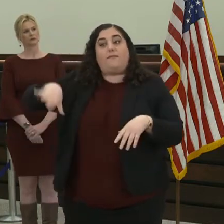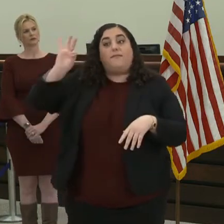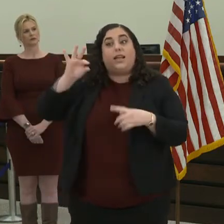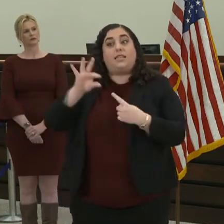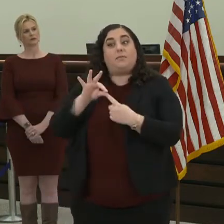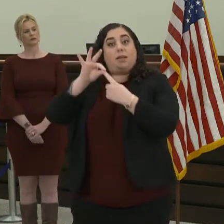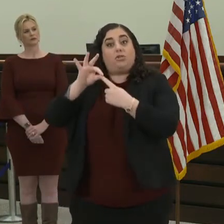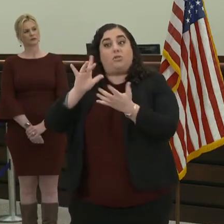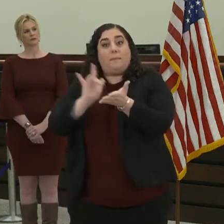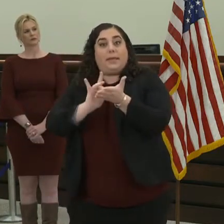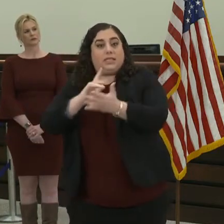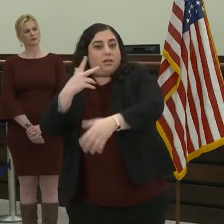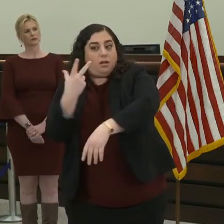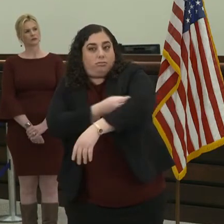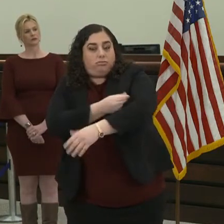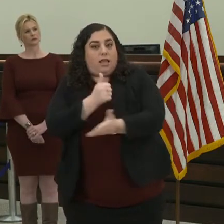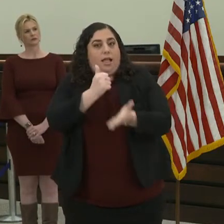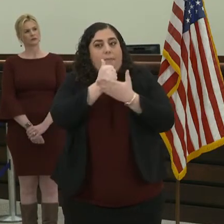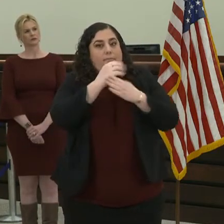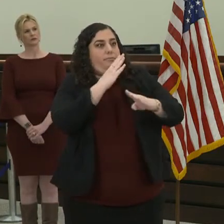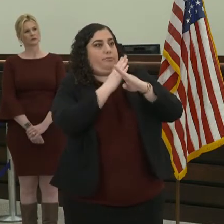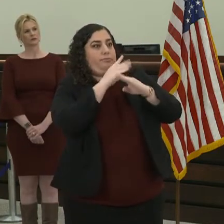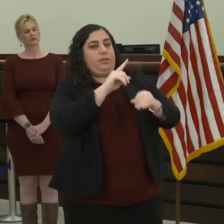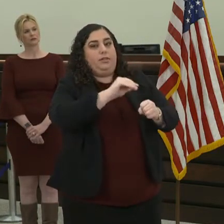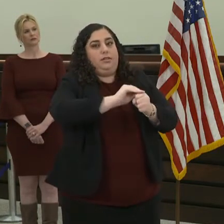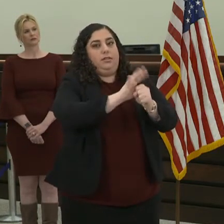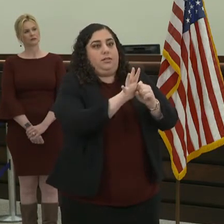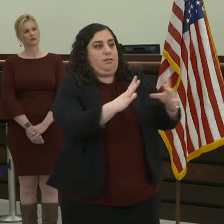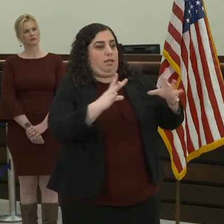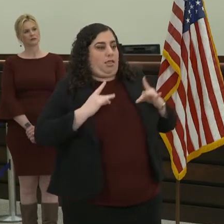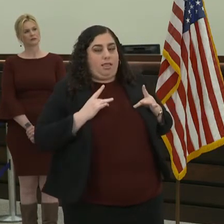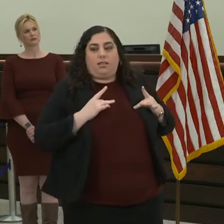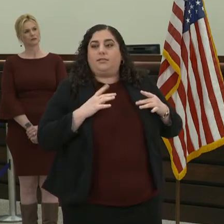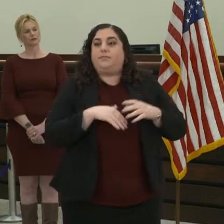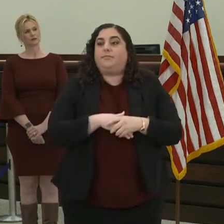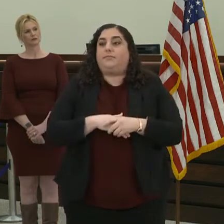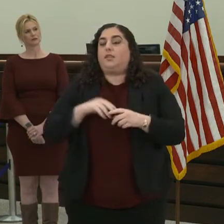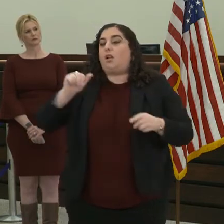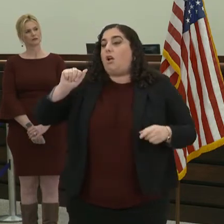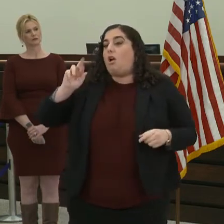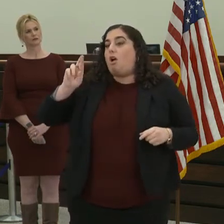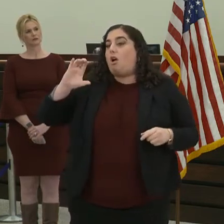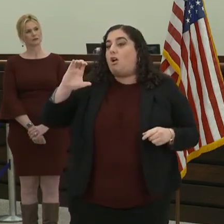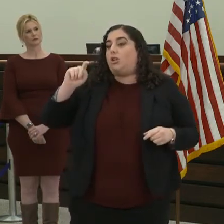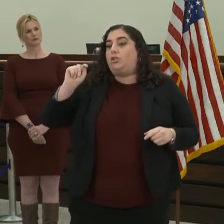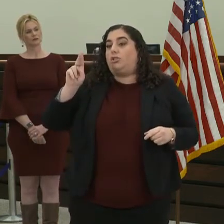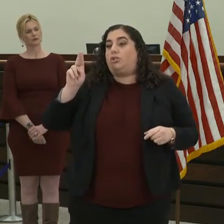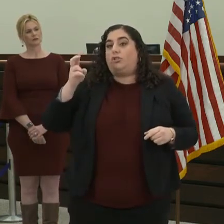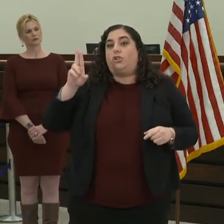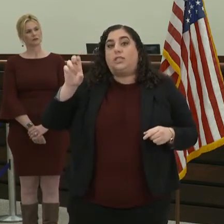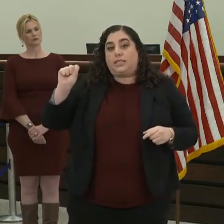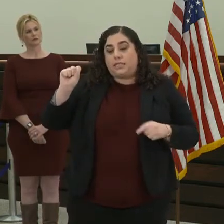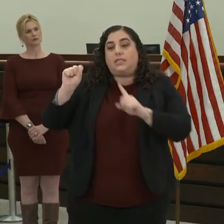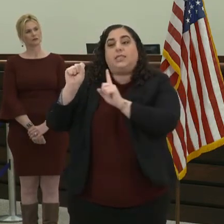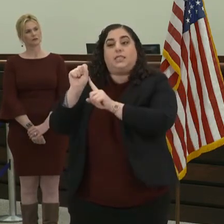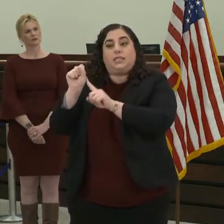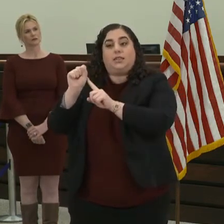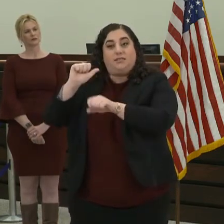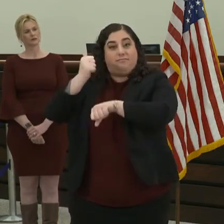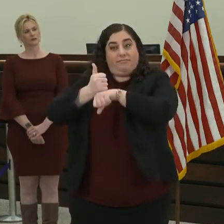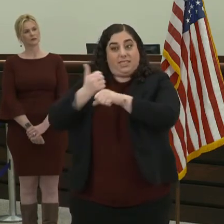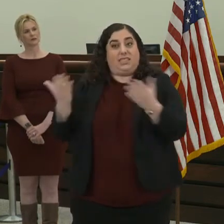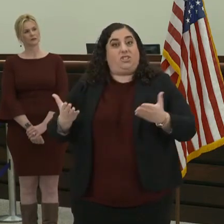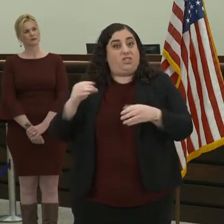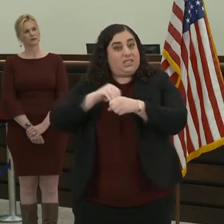pandemic. Our Tourist Therapeutics is a San Diego-based company that is working to develop a single-shot vaccine that will begin